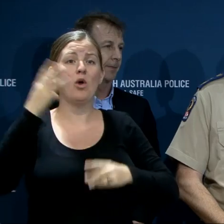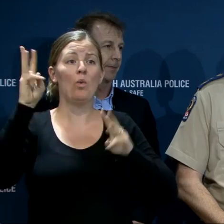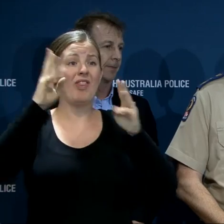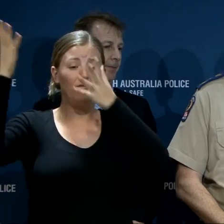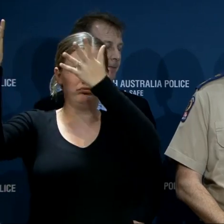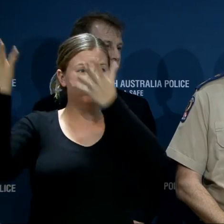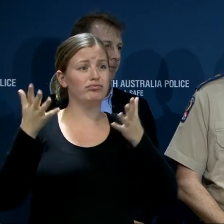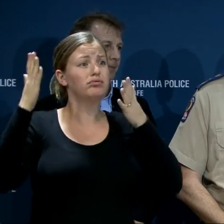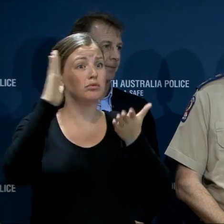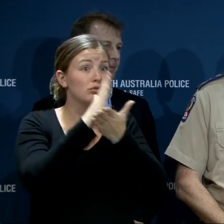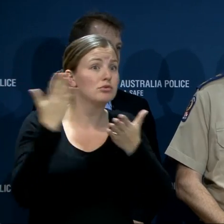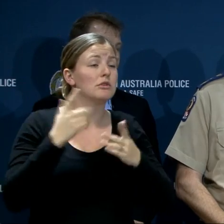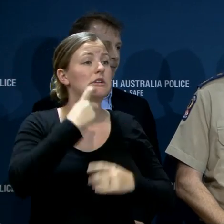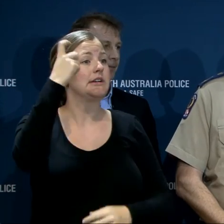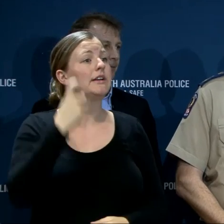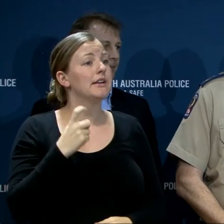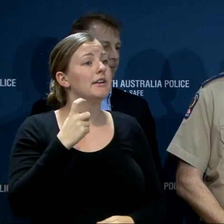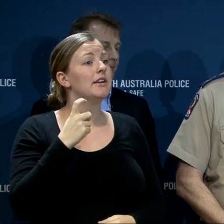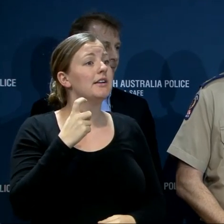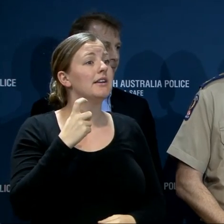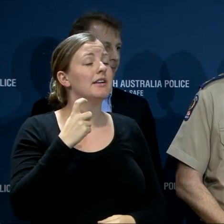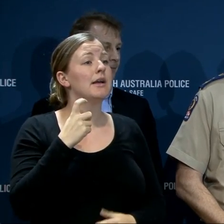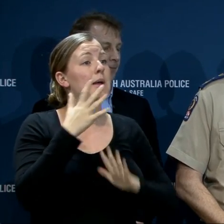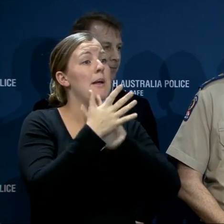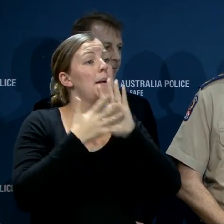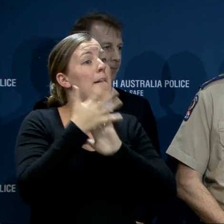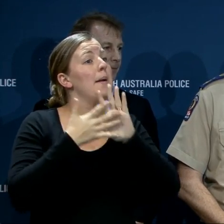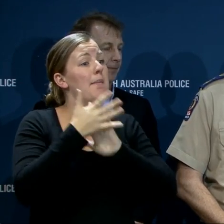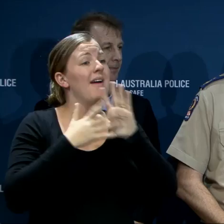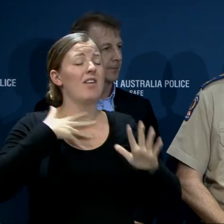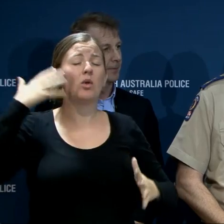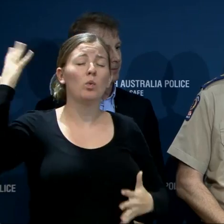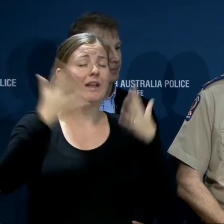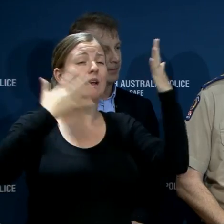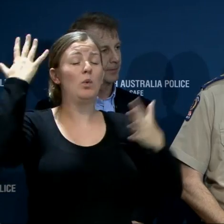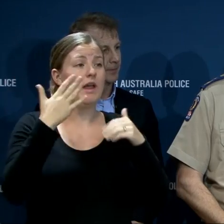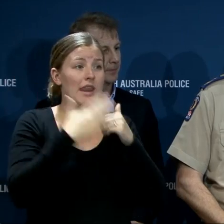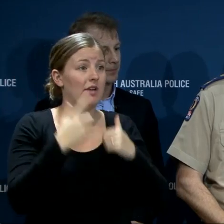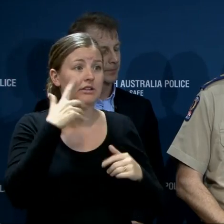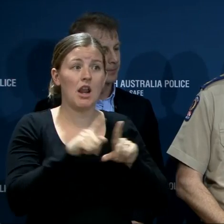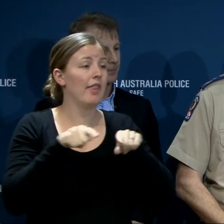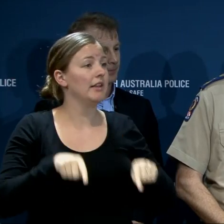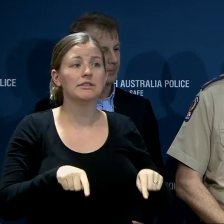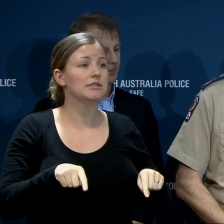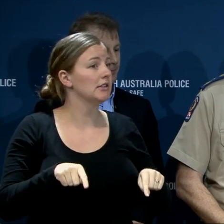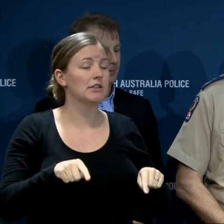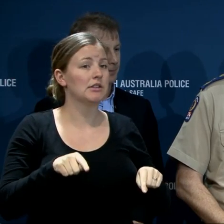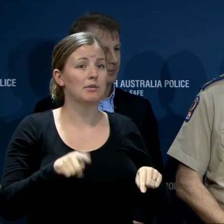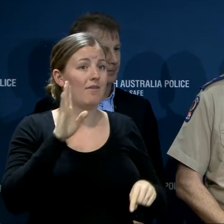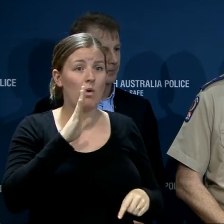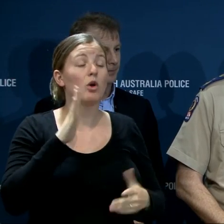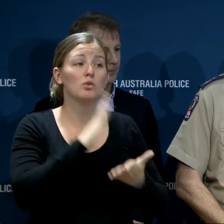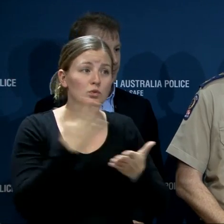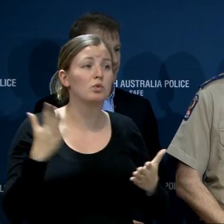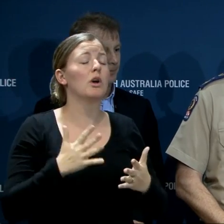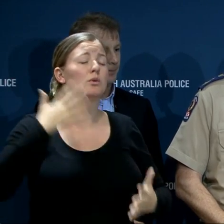its full potential it will actually result in wind speeds that we haven't seen across broad areas of Adelaide before.